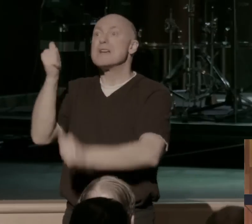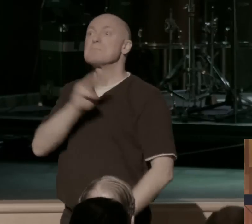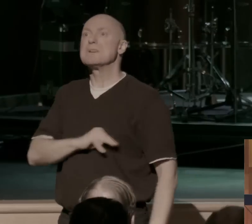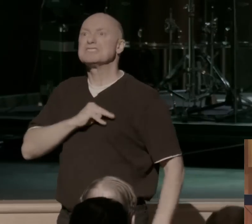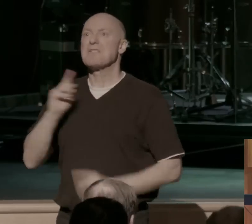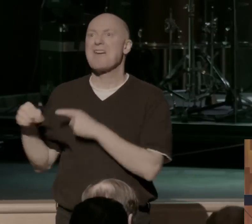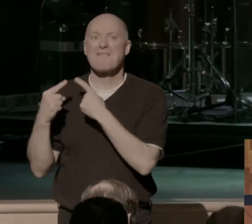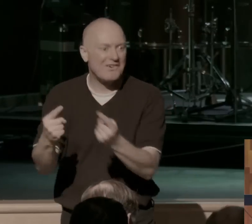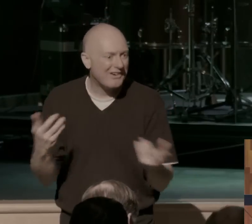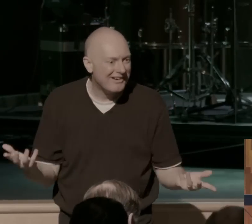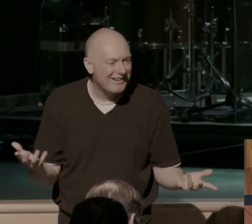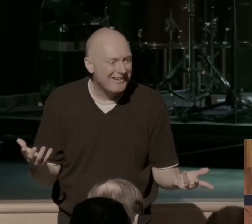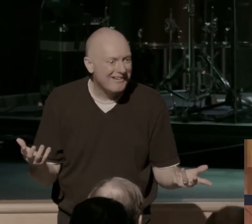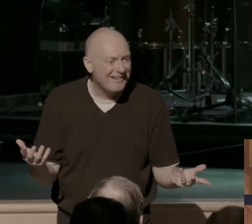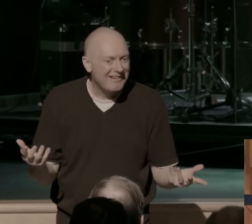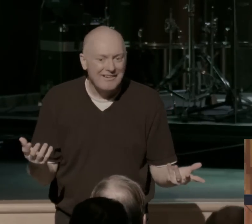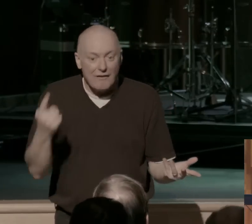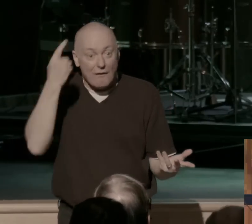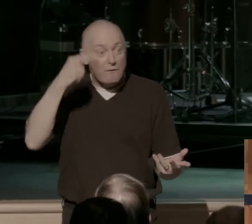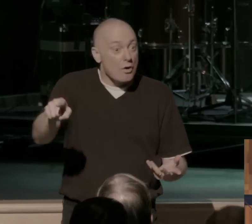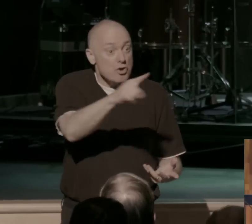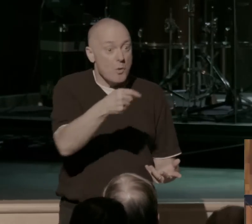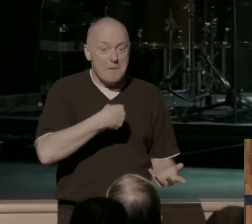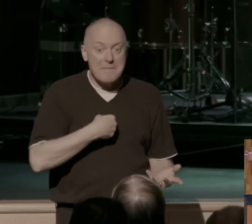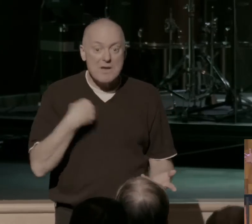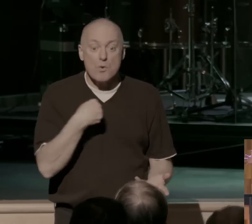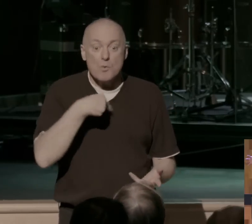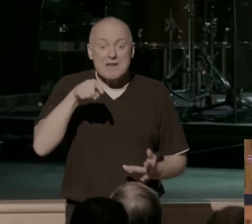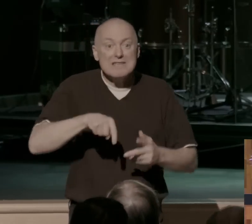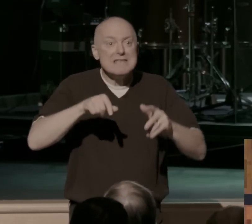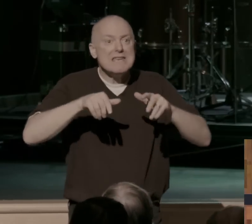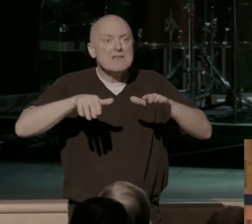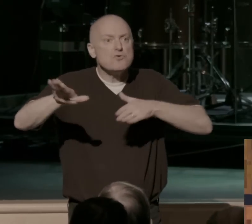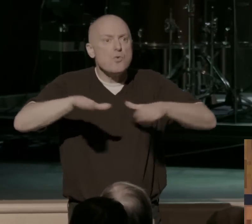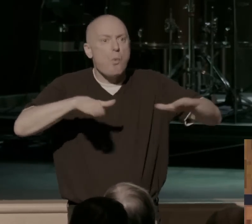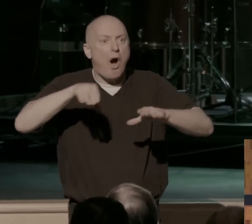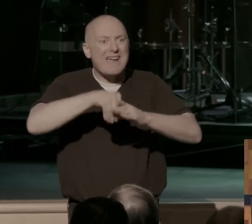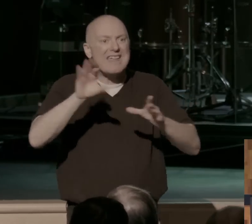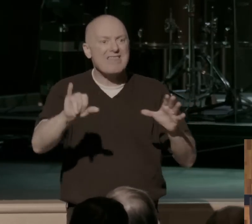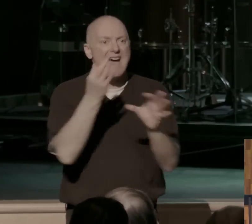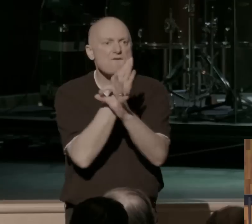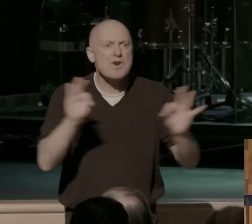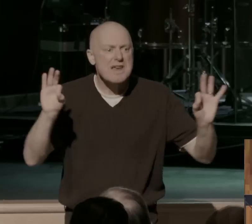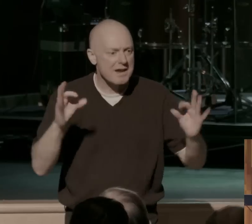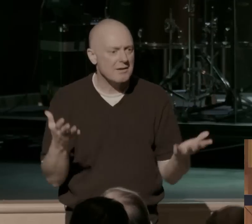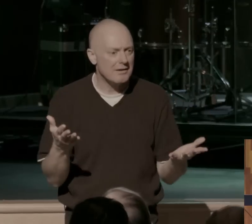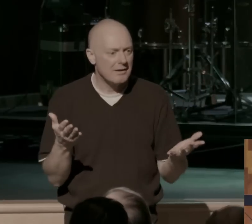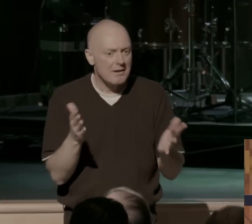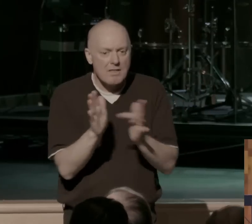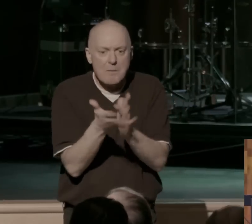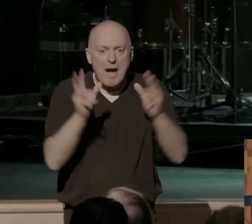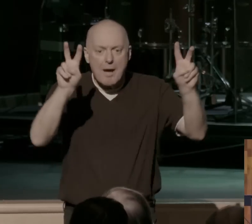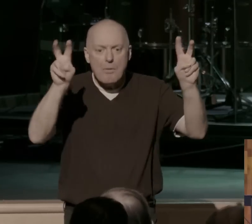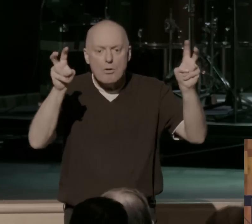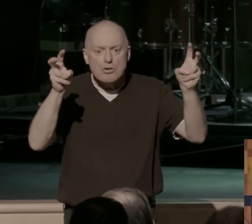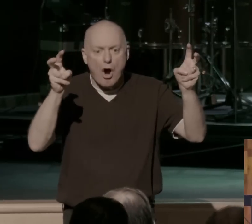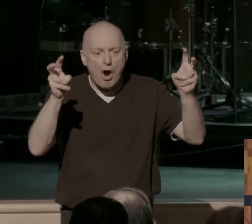And for you and me, we need to walk in that same freedom. The Bible calls it sanctification, growing more like Jesus Christ.